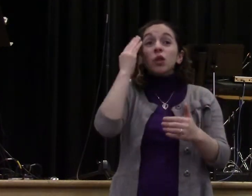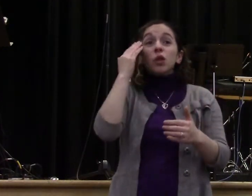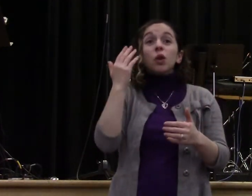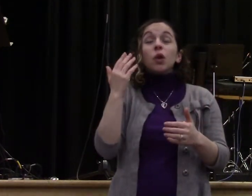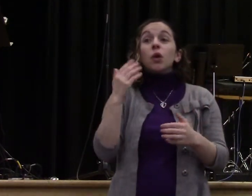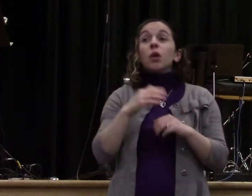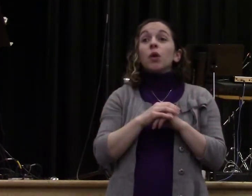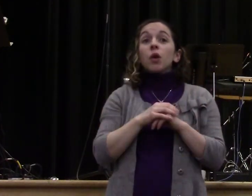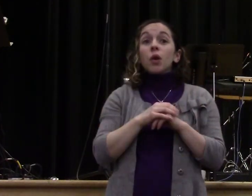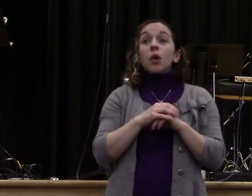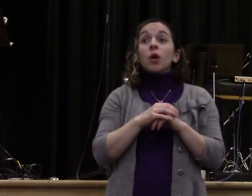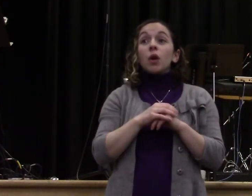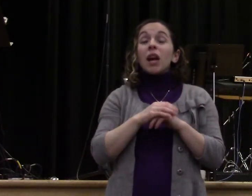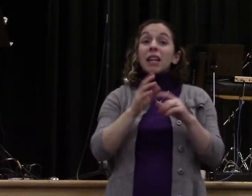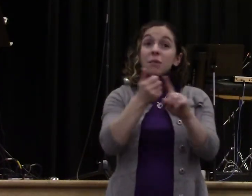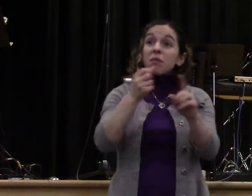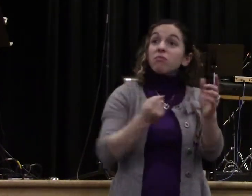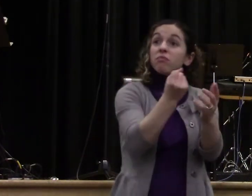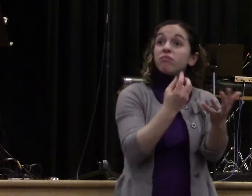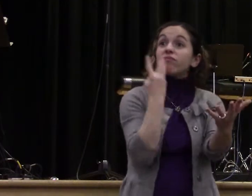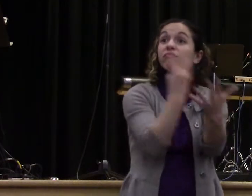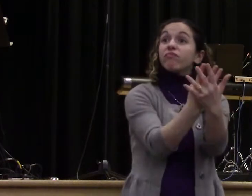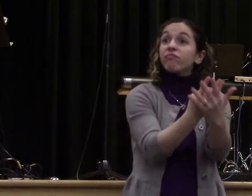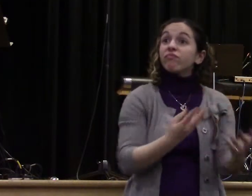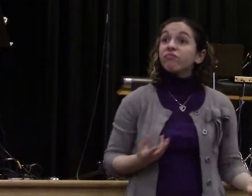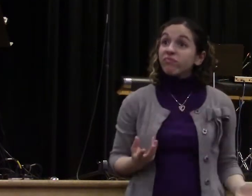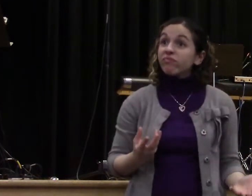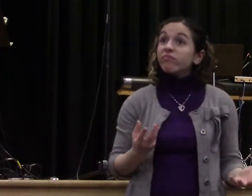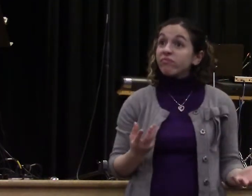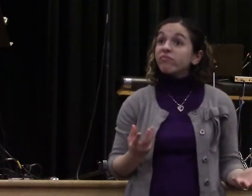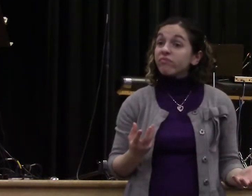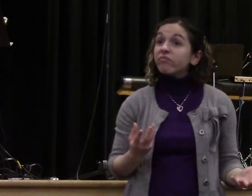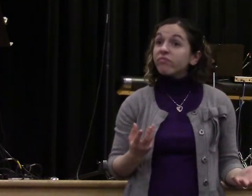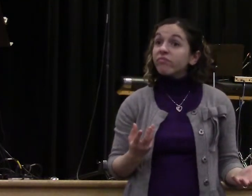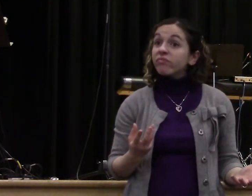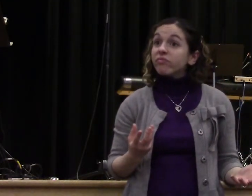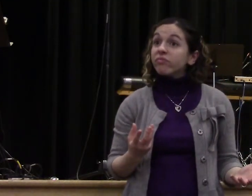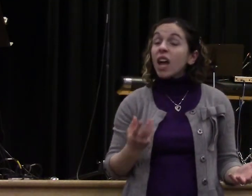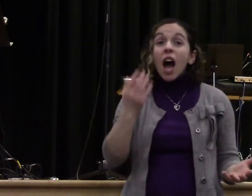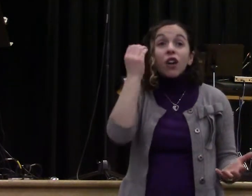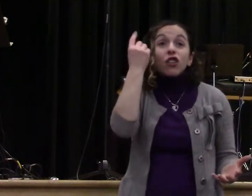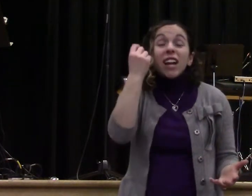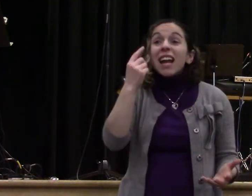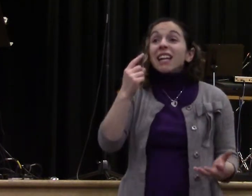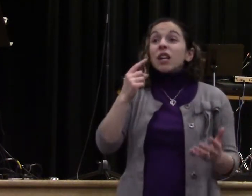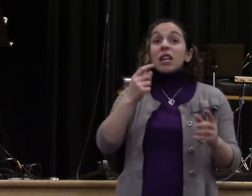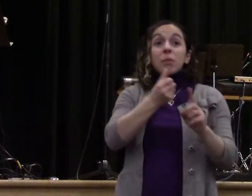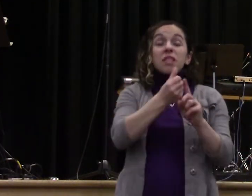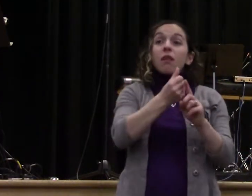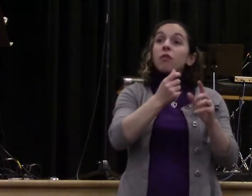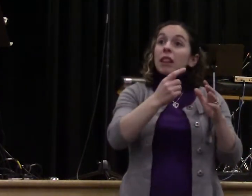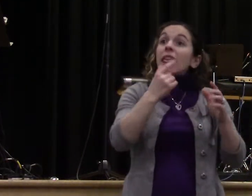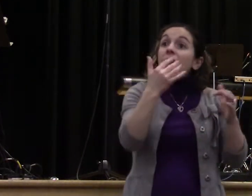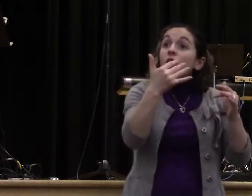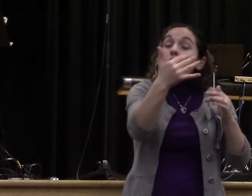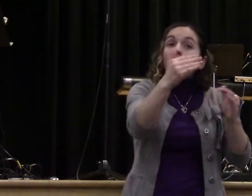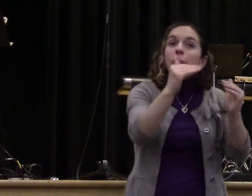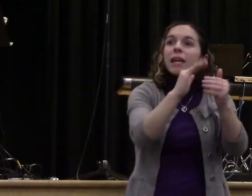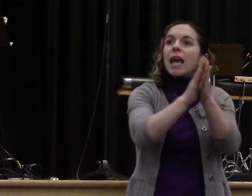But it was God's will for him to be in relationship with Potiphar and his wife in spite of the mess because it's gold